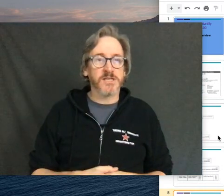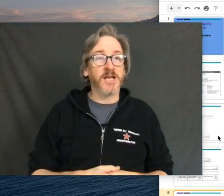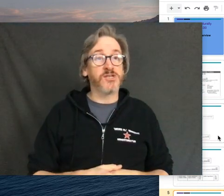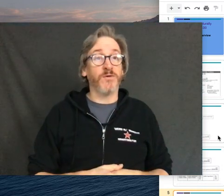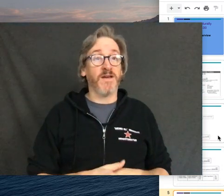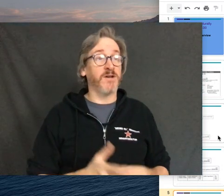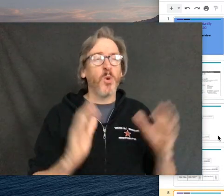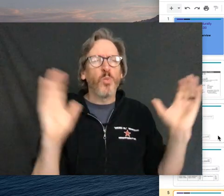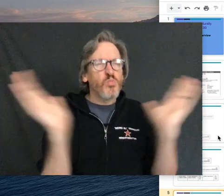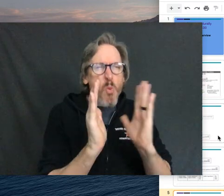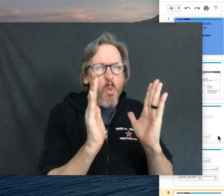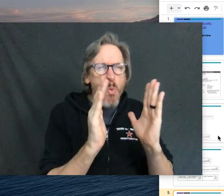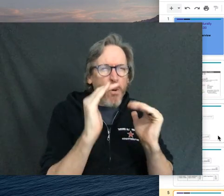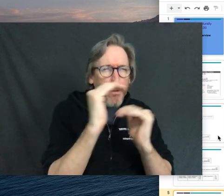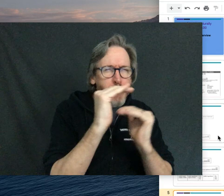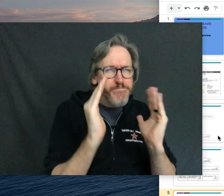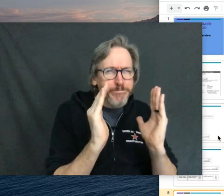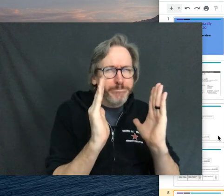Versus like, so if have a